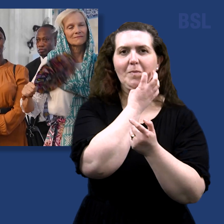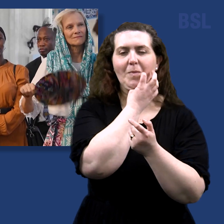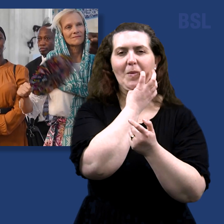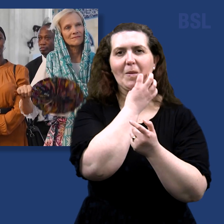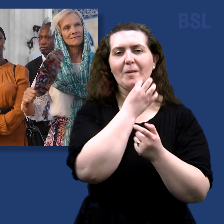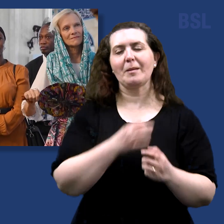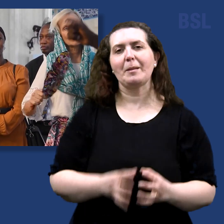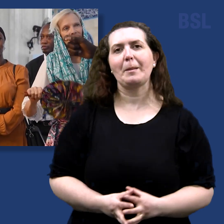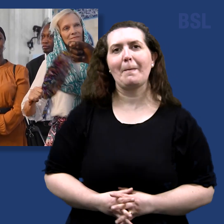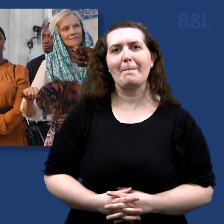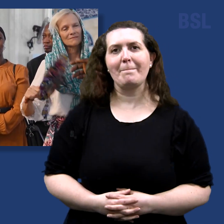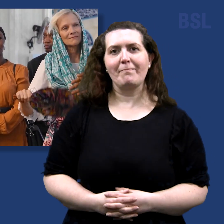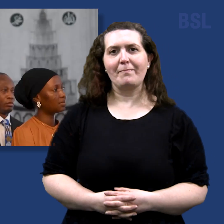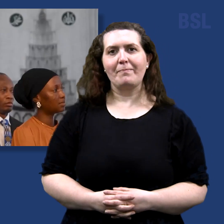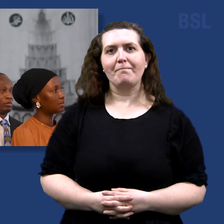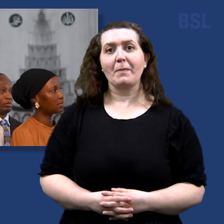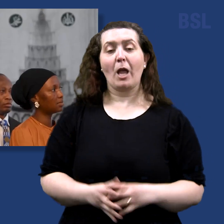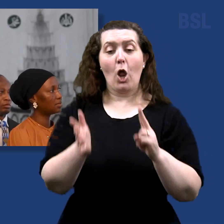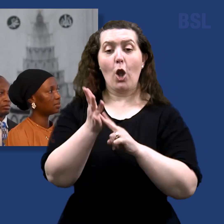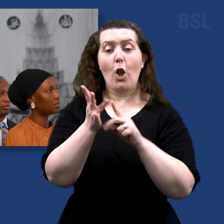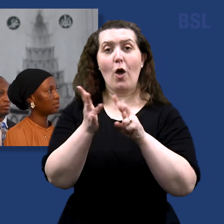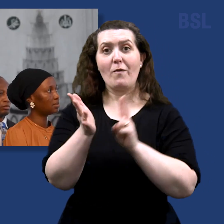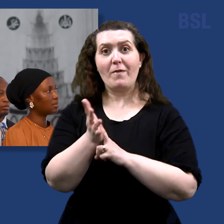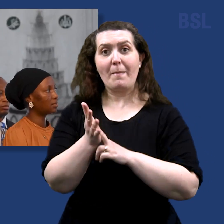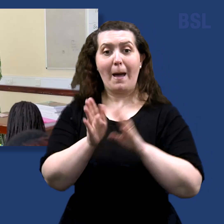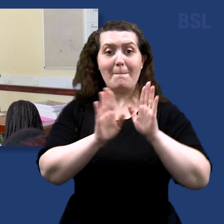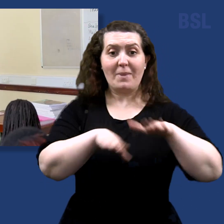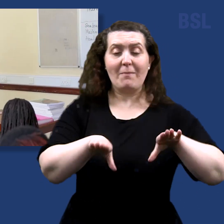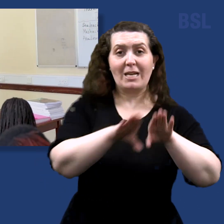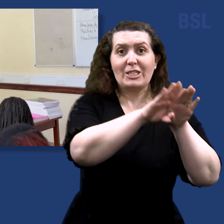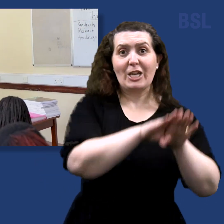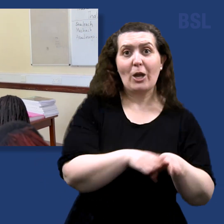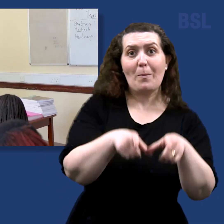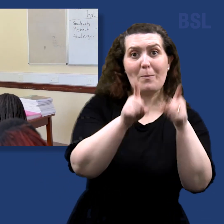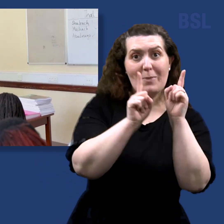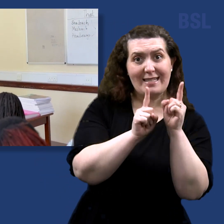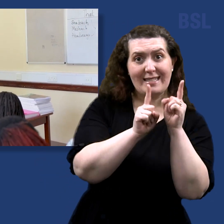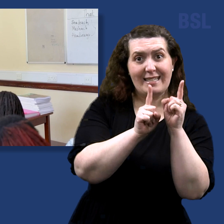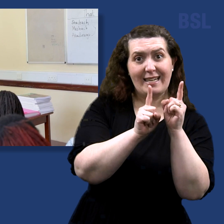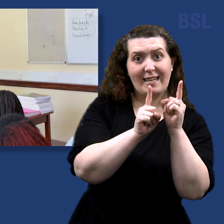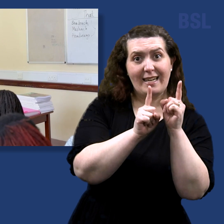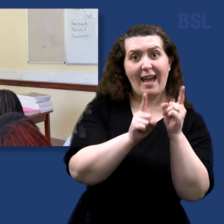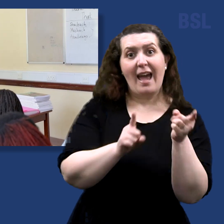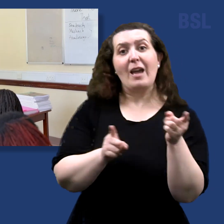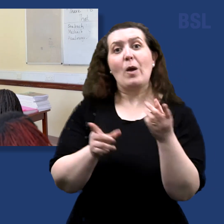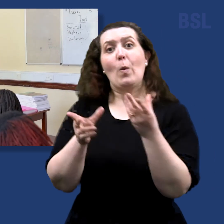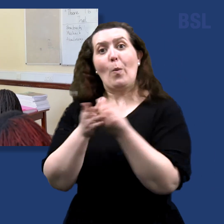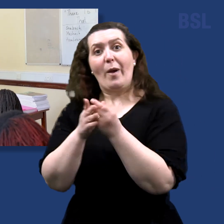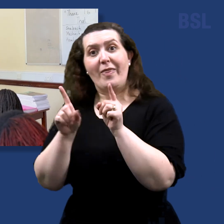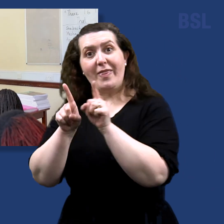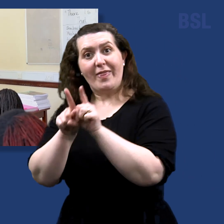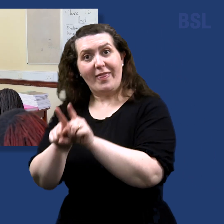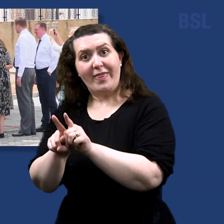In November, Primary General President Susan H. Porter and Michelle D. Craig of the General Young Women Presidency